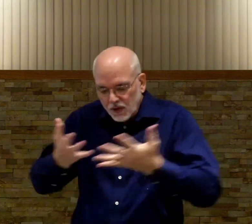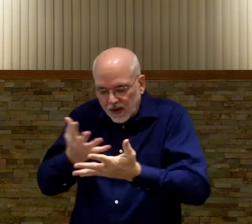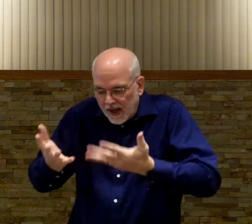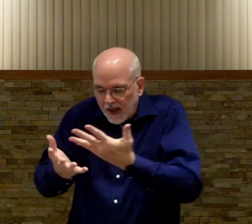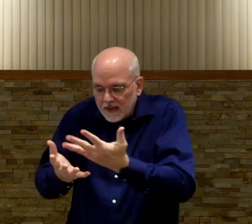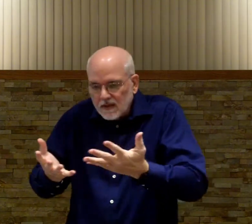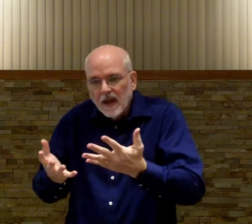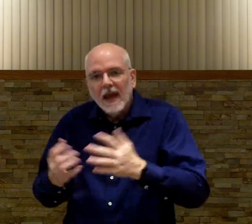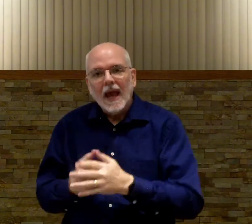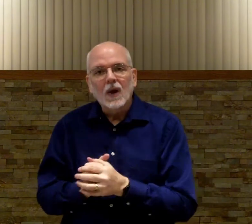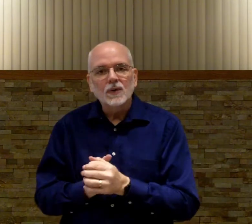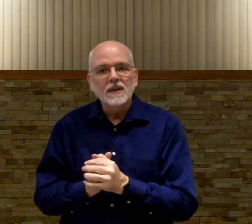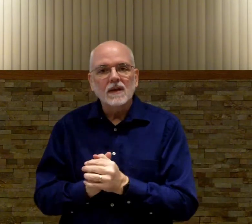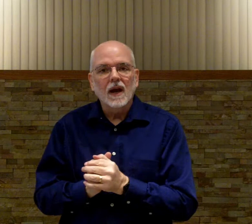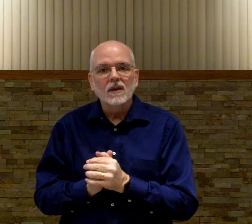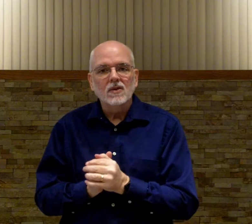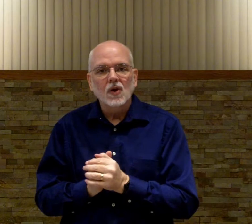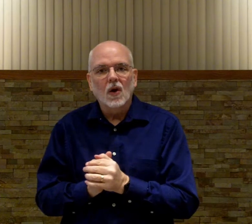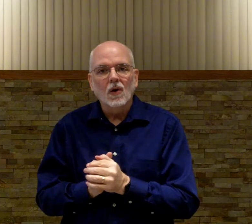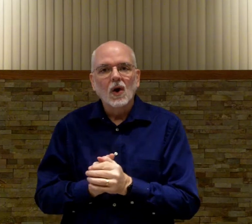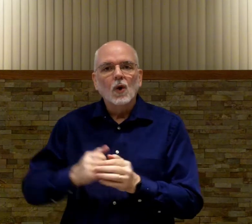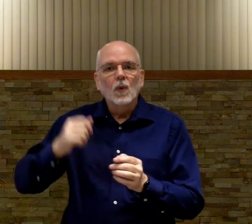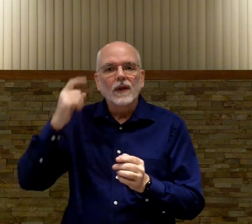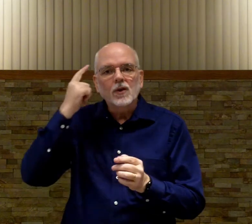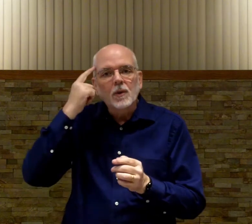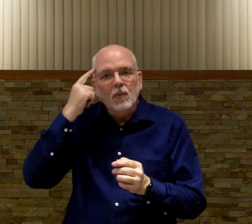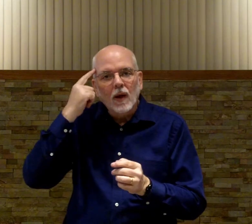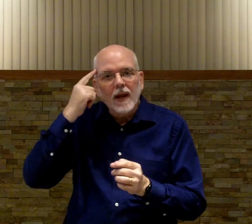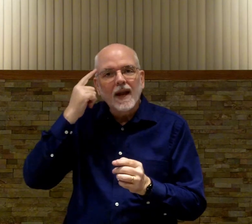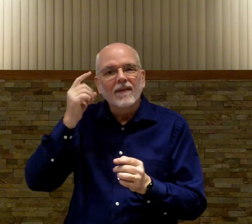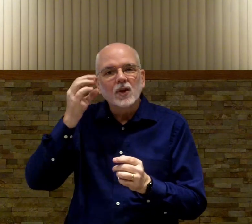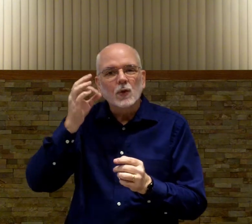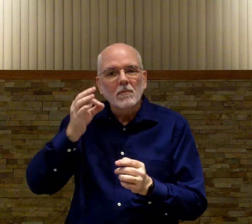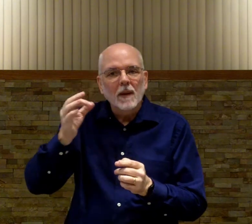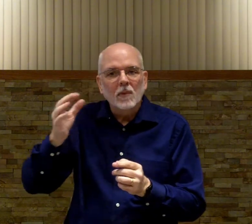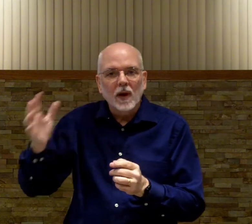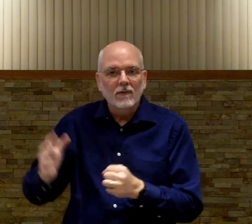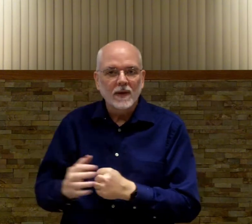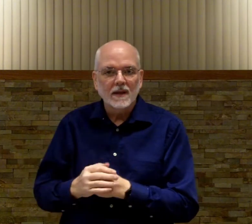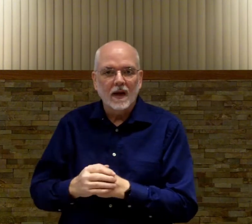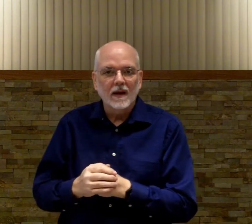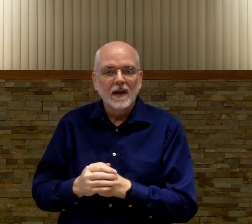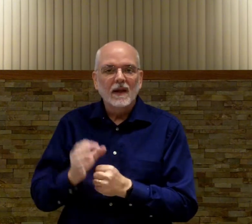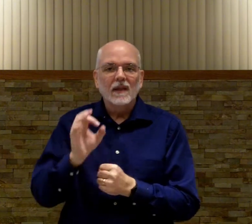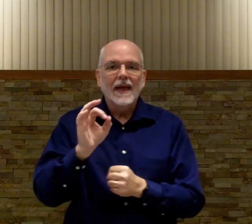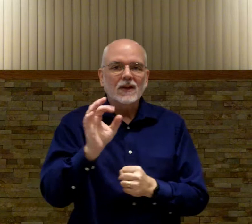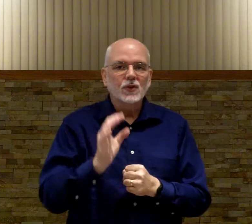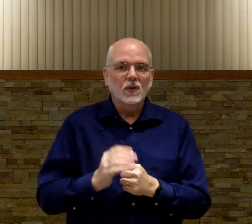your hands how to sign the song without your brain having to remember every sign that's your